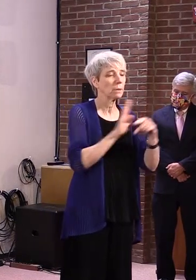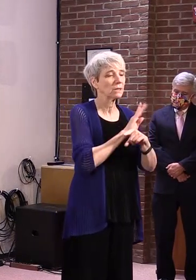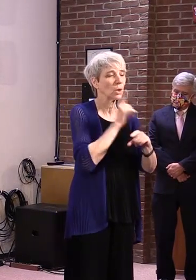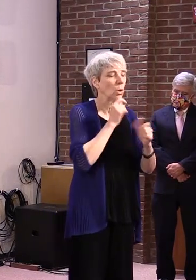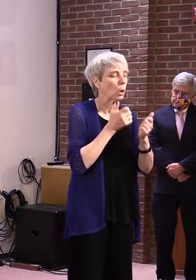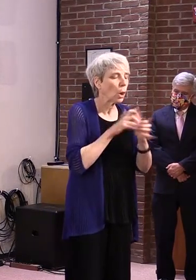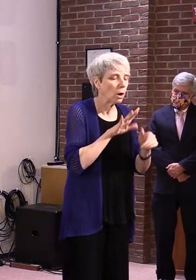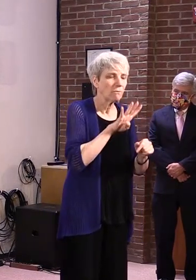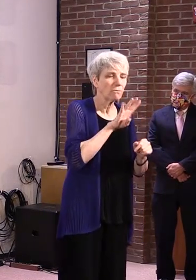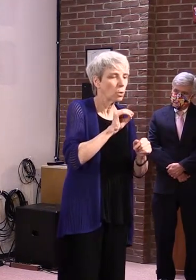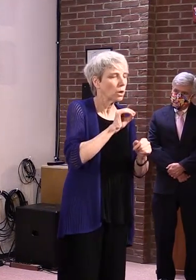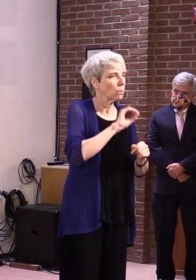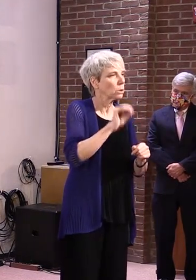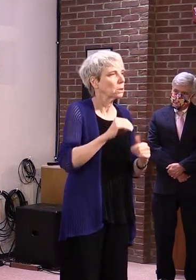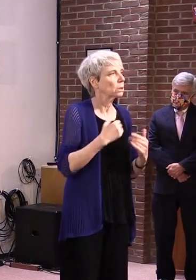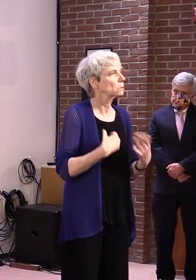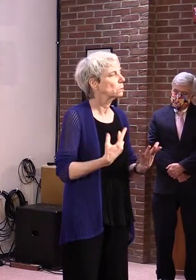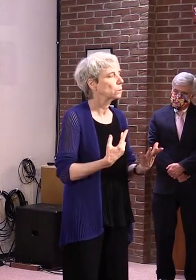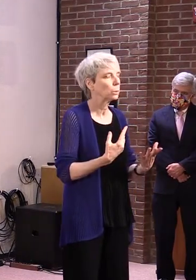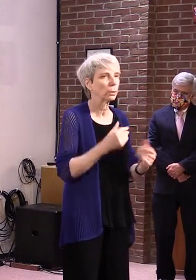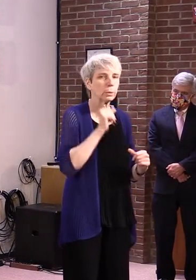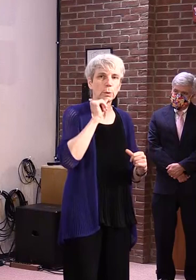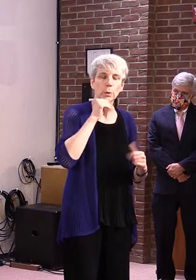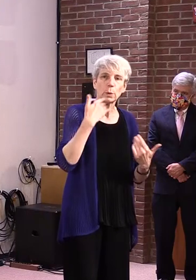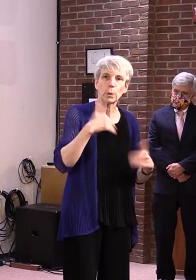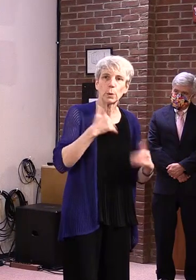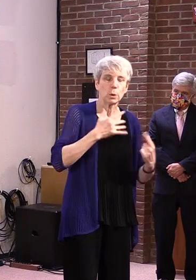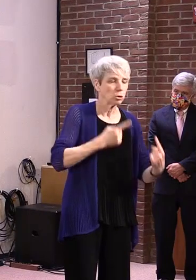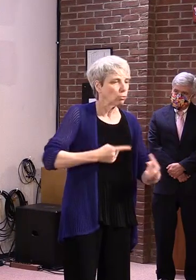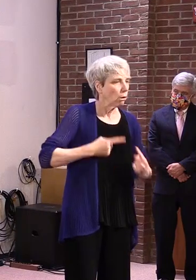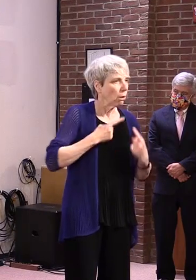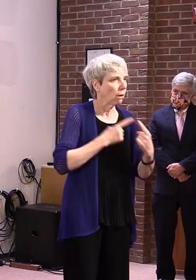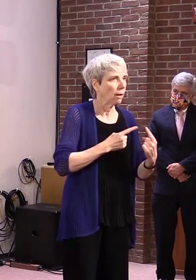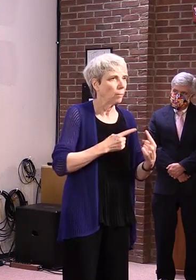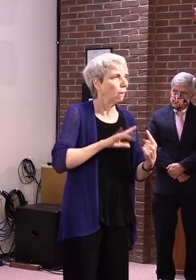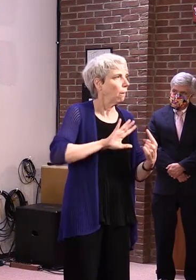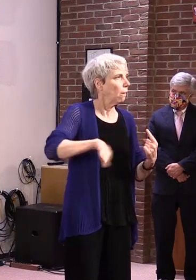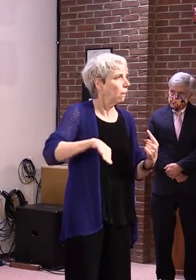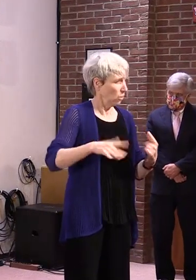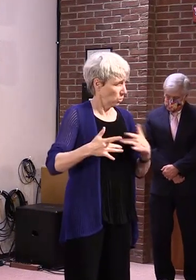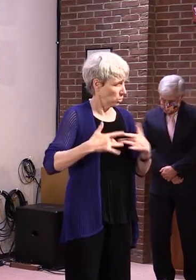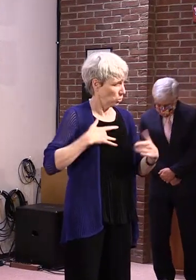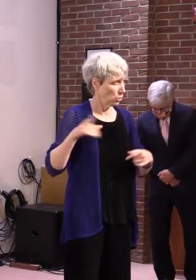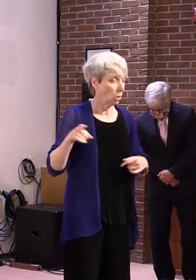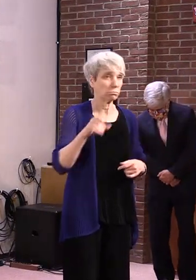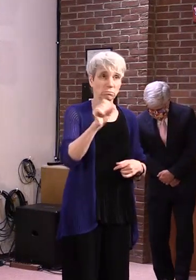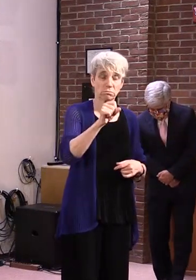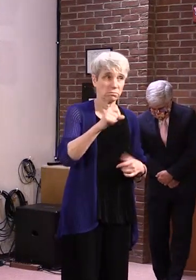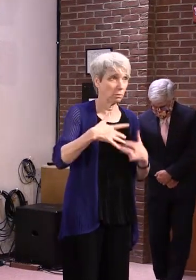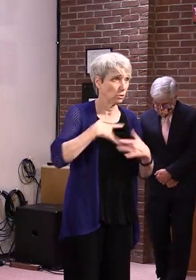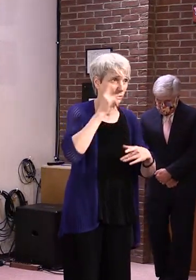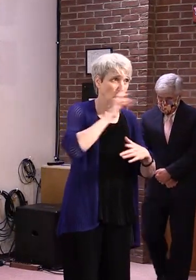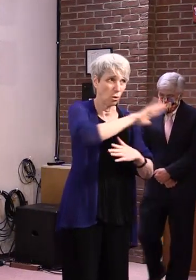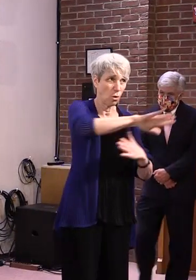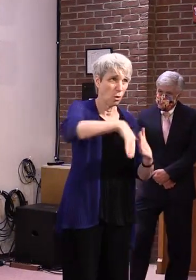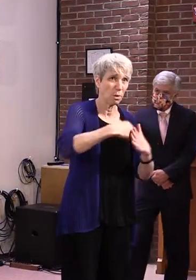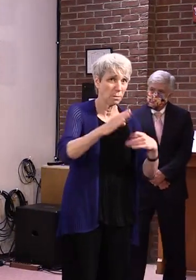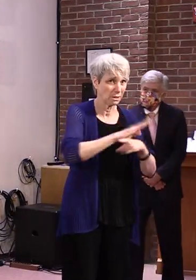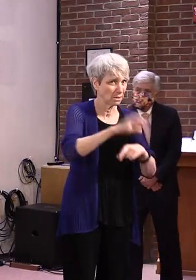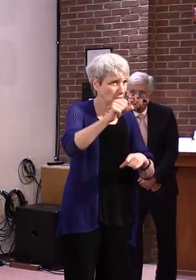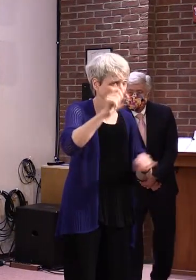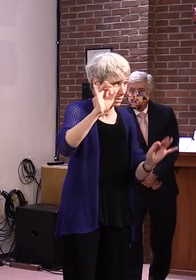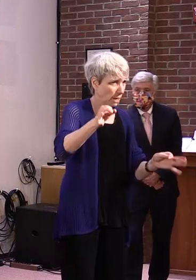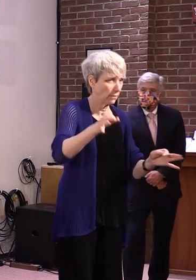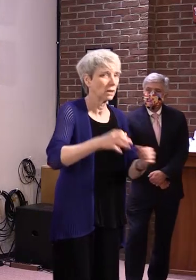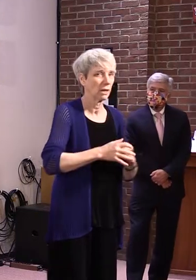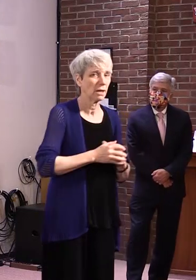lot of economic pain to be felt out there. Yeah, you know, I'm concerned with all the businesses, actually. And in particular, I thought about all